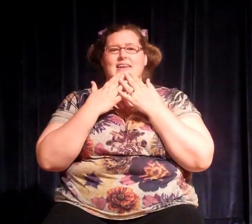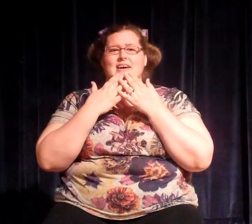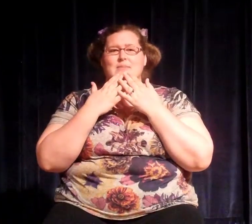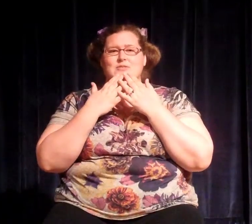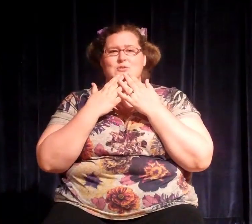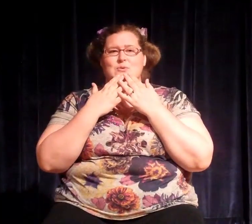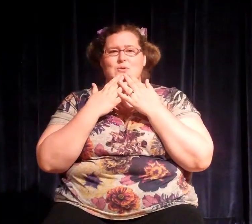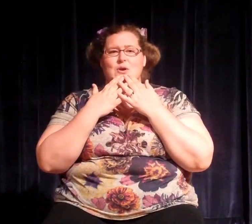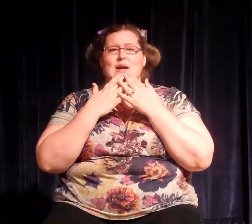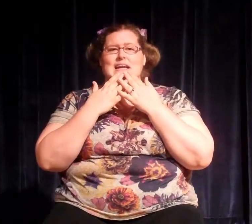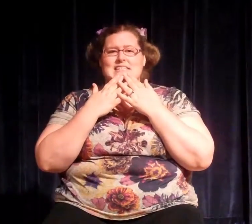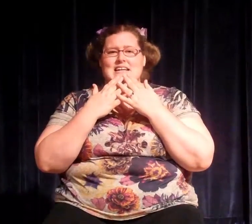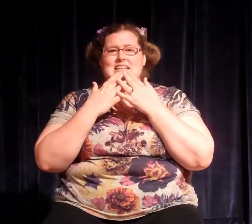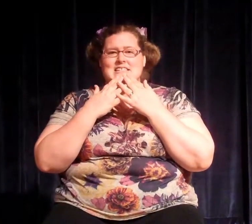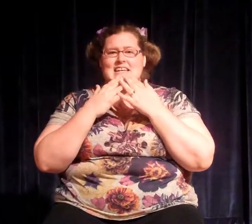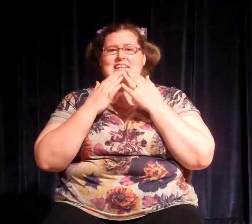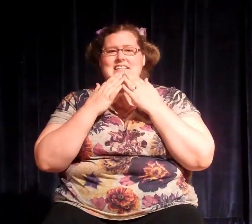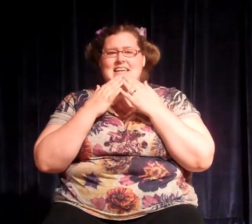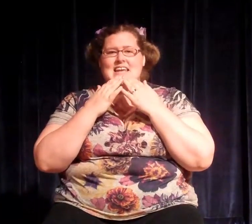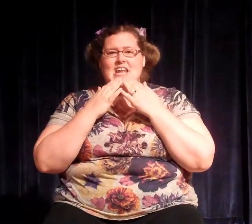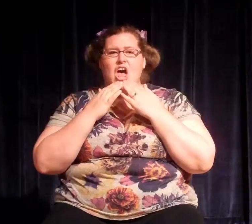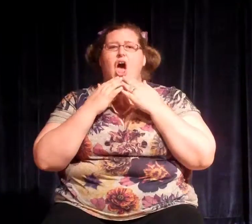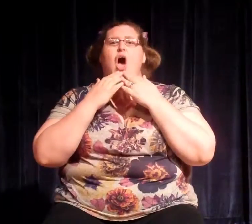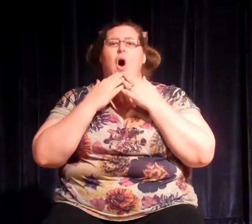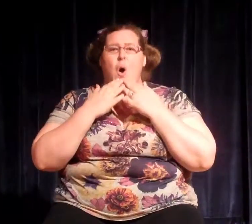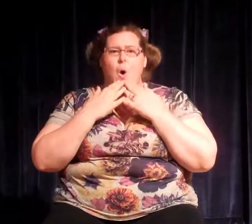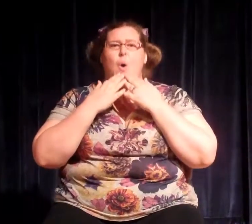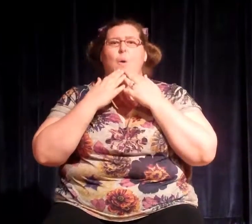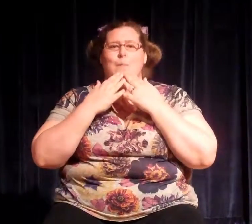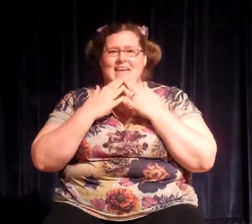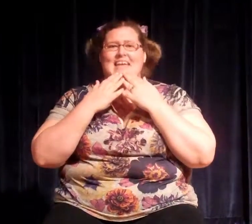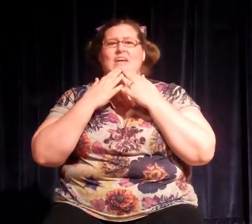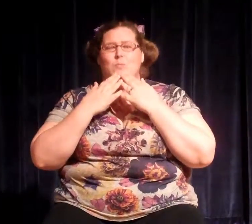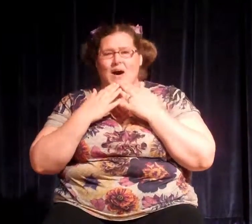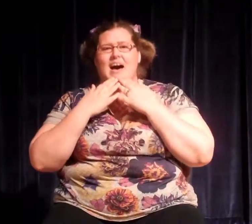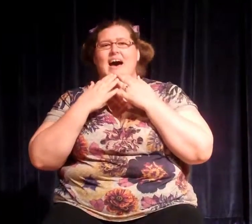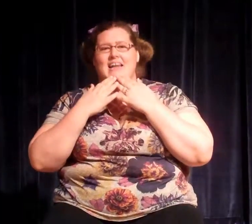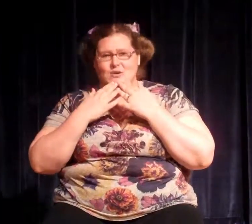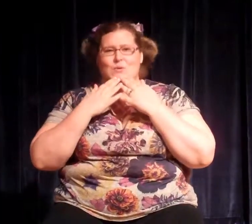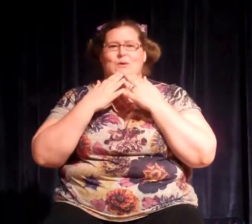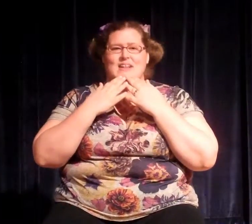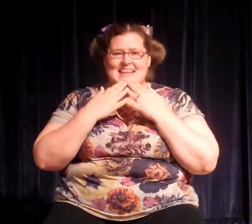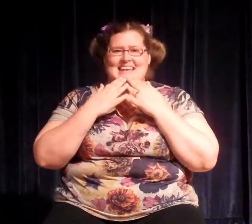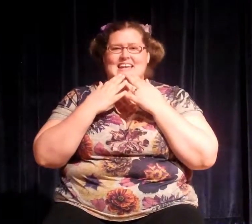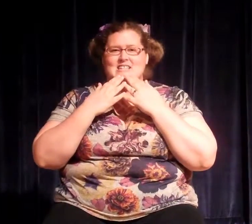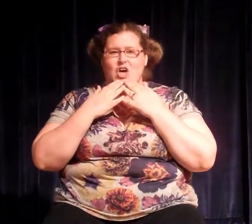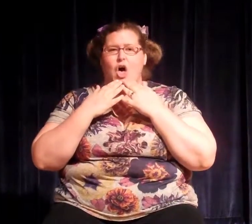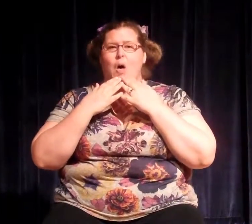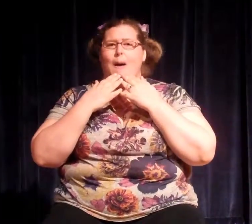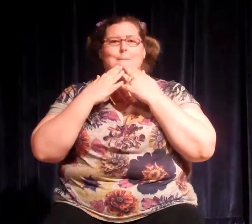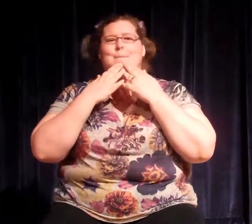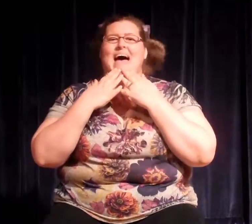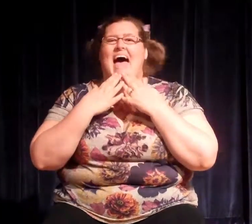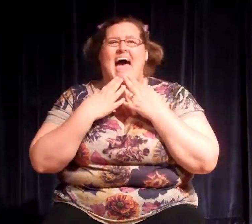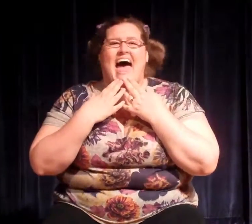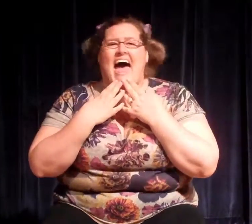up to your chin, chin, chin. Open wide your little mouth,